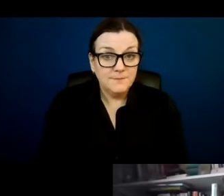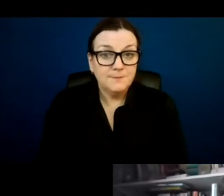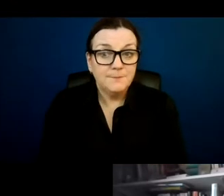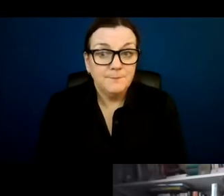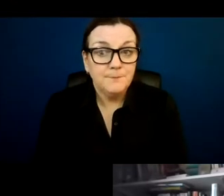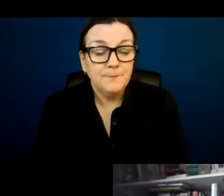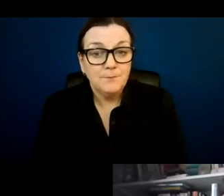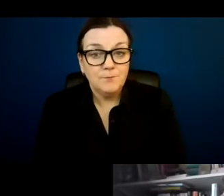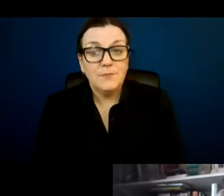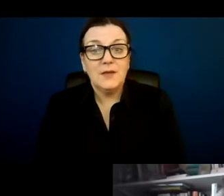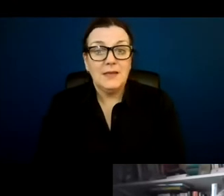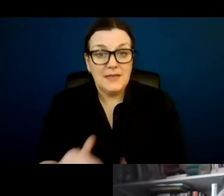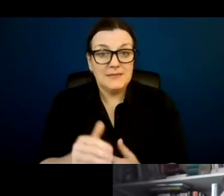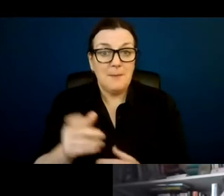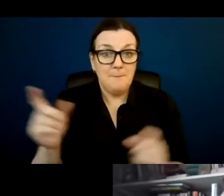I'm back, I think.